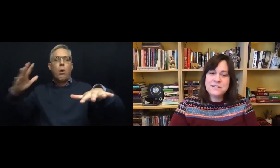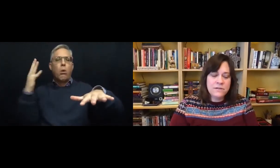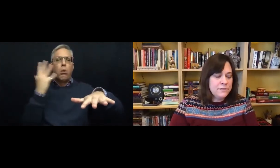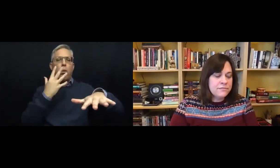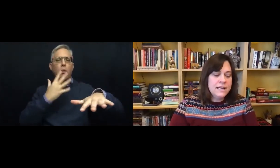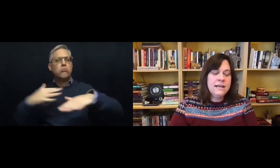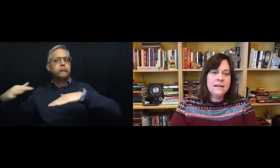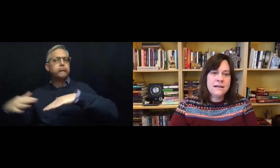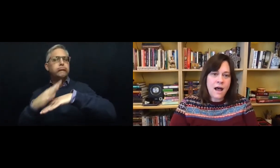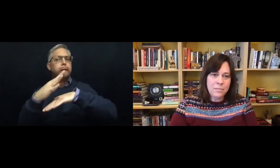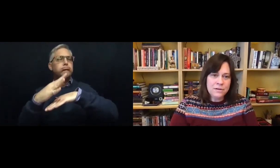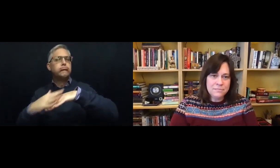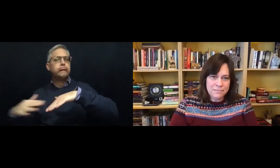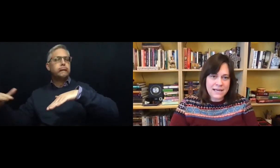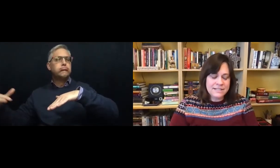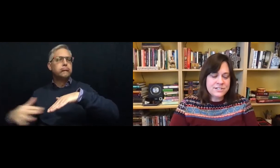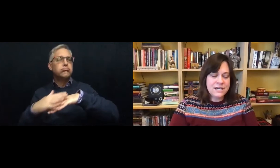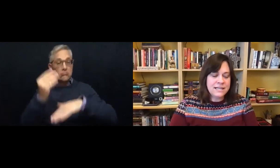only three cobbled main streets.